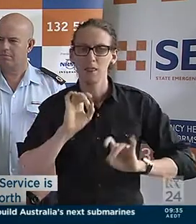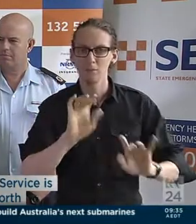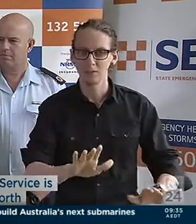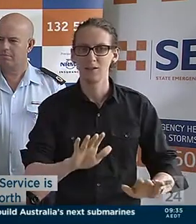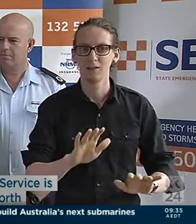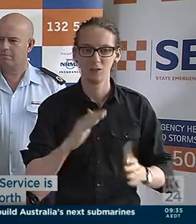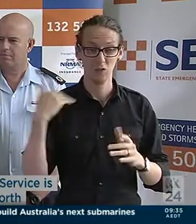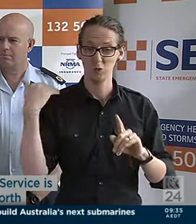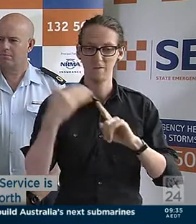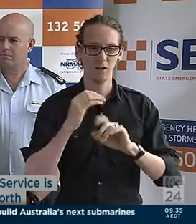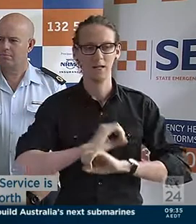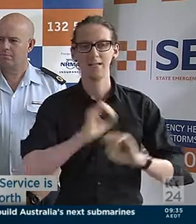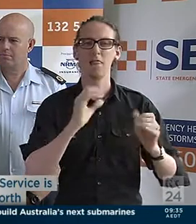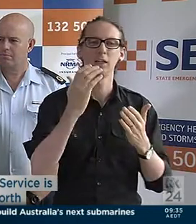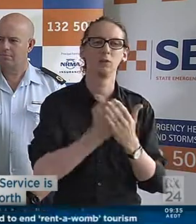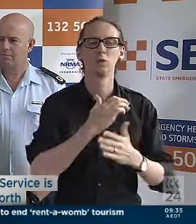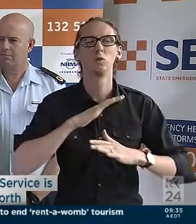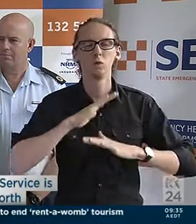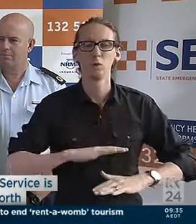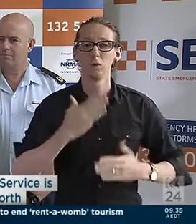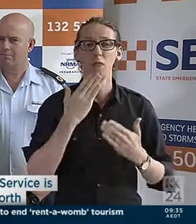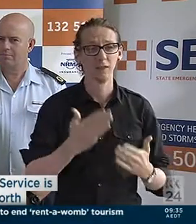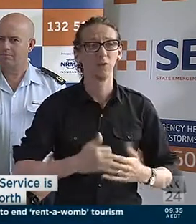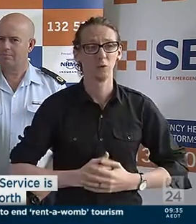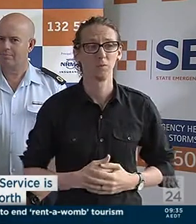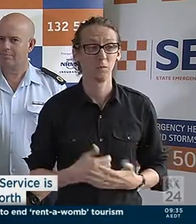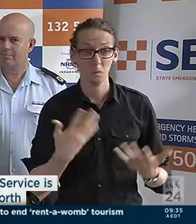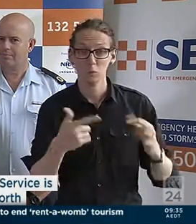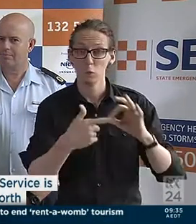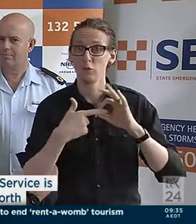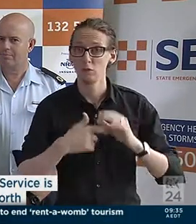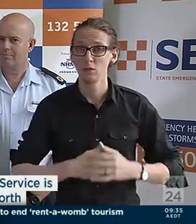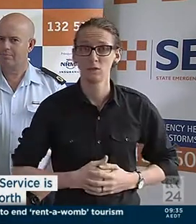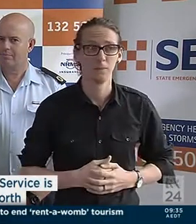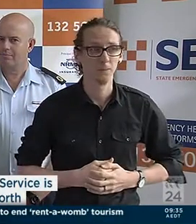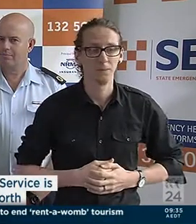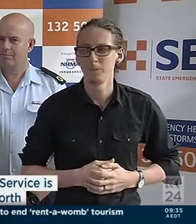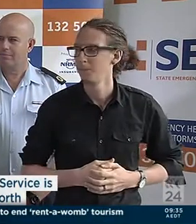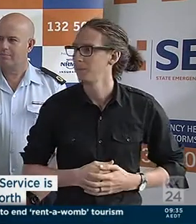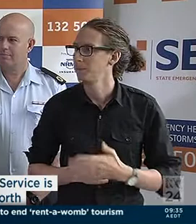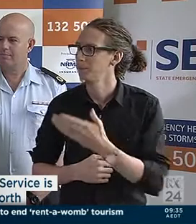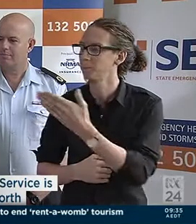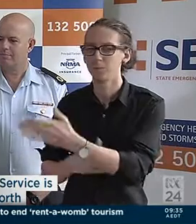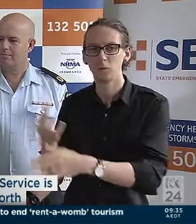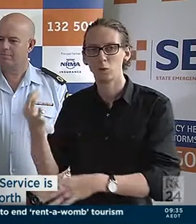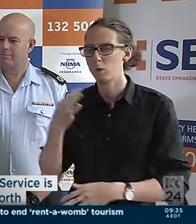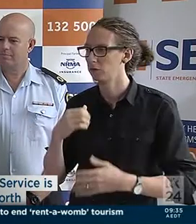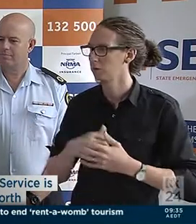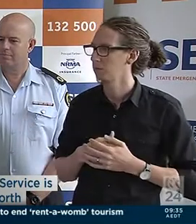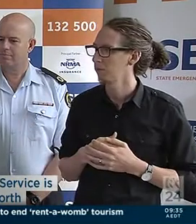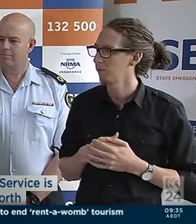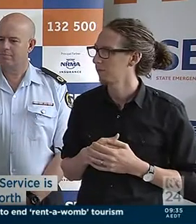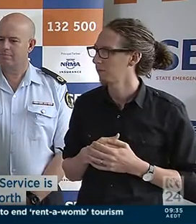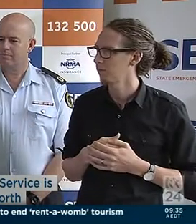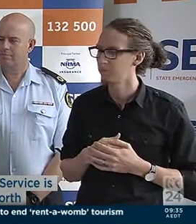safety and as I say no flood rescues in the recent area. Thank you very much. I'll take some questions. Are you concerned at all